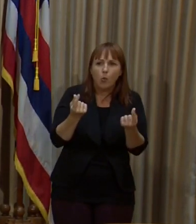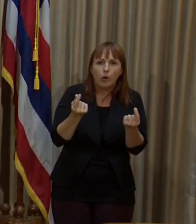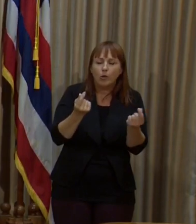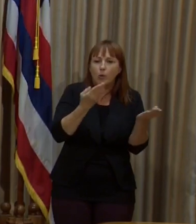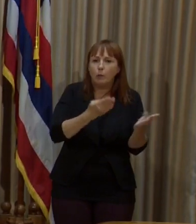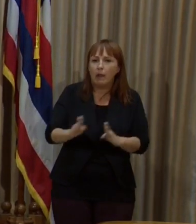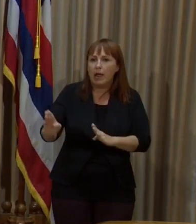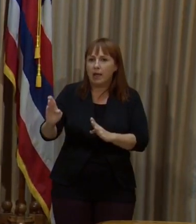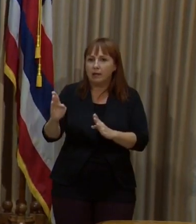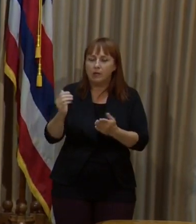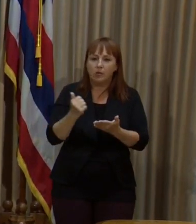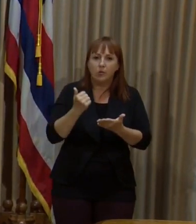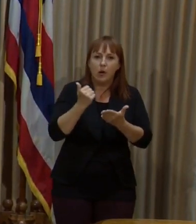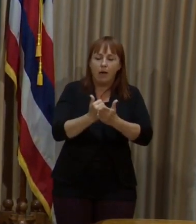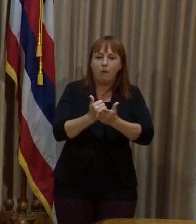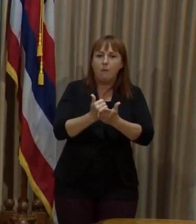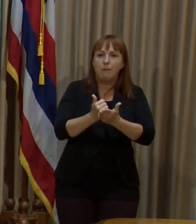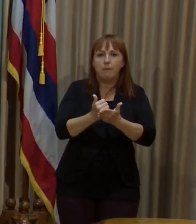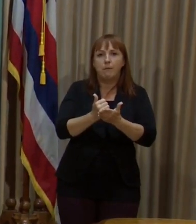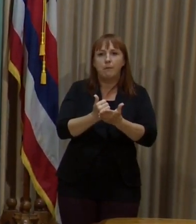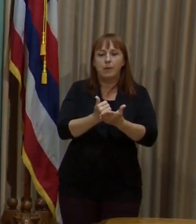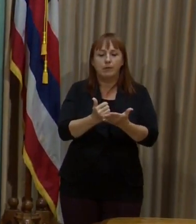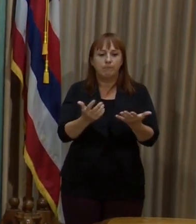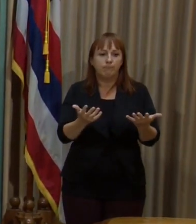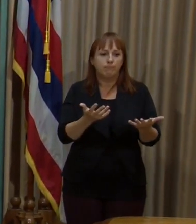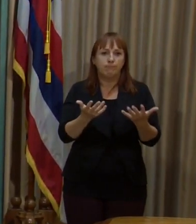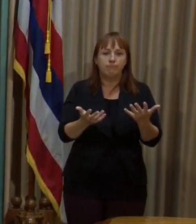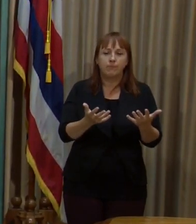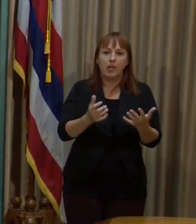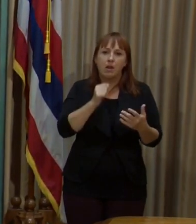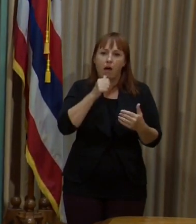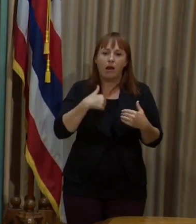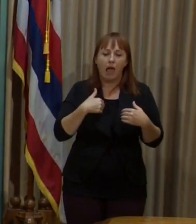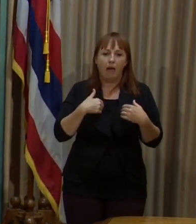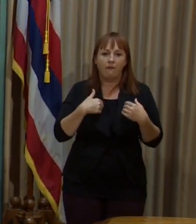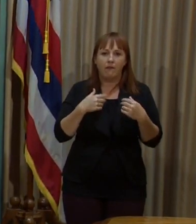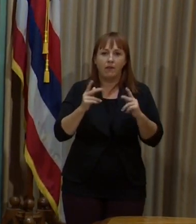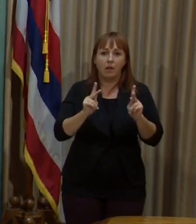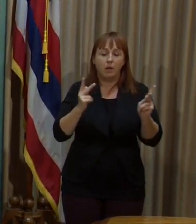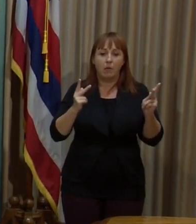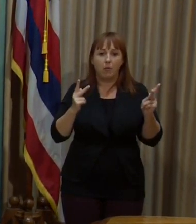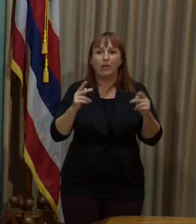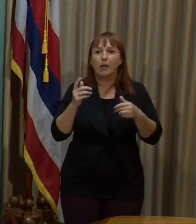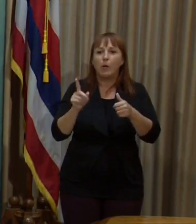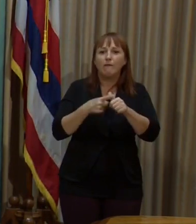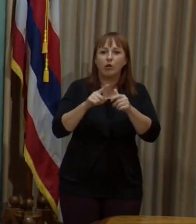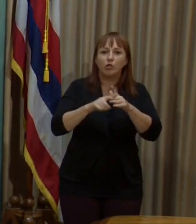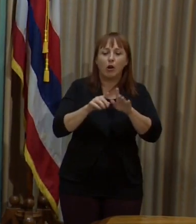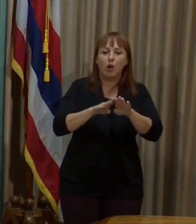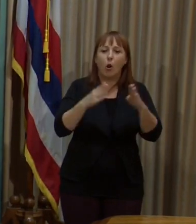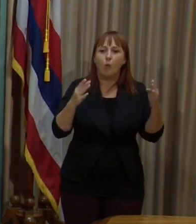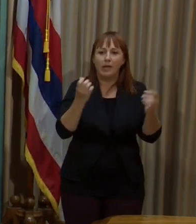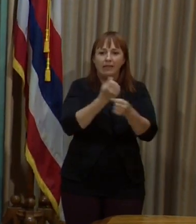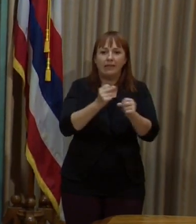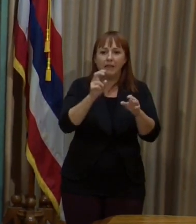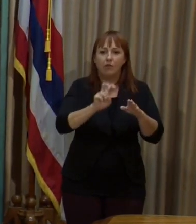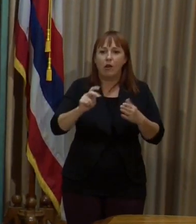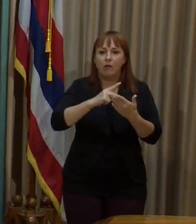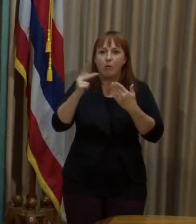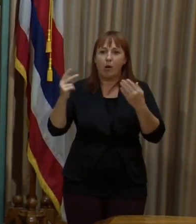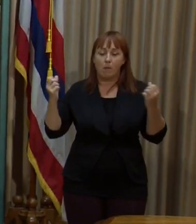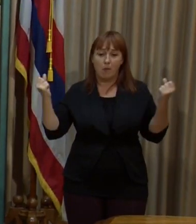place to make sure that we don't get these bottlenecks, like when we first started with Safe Travels?